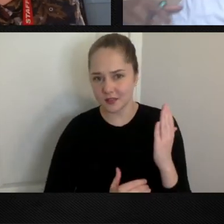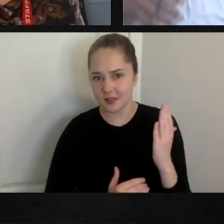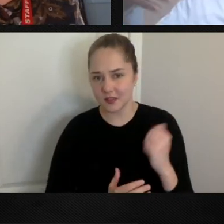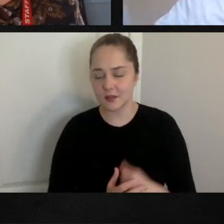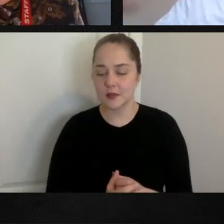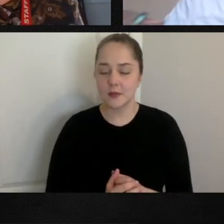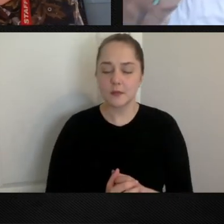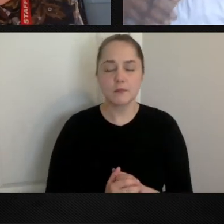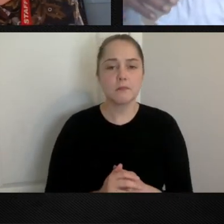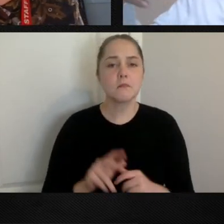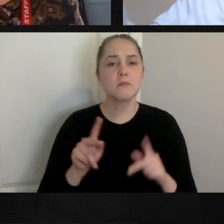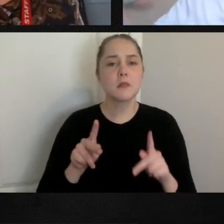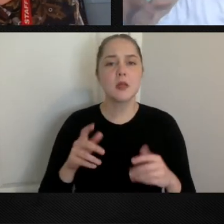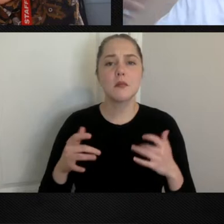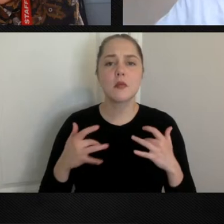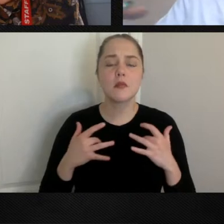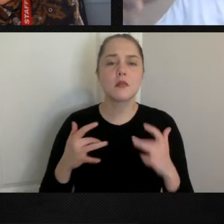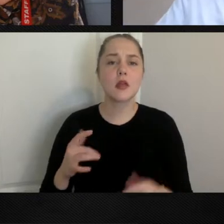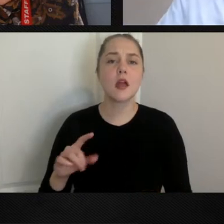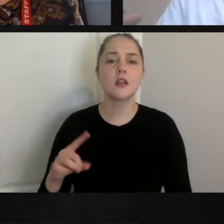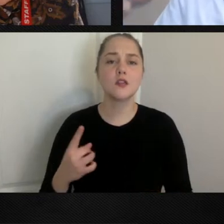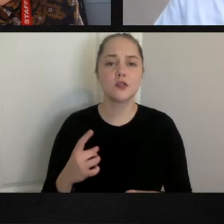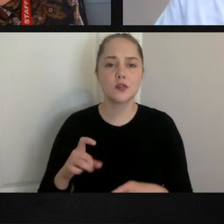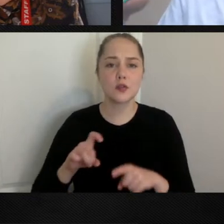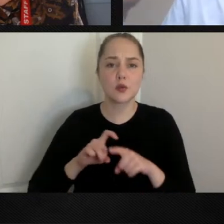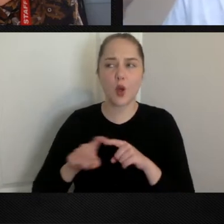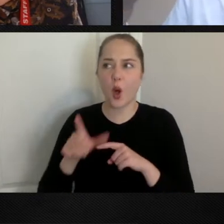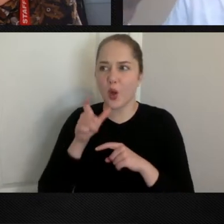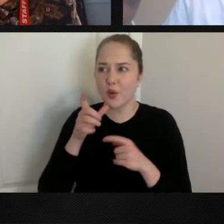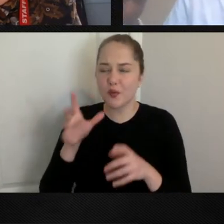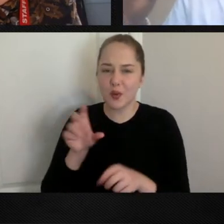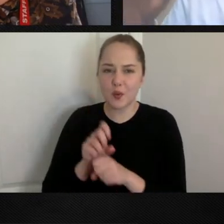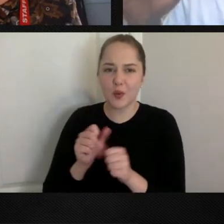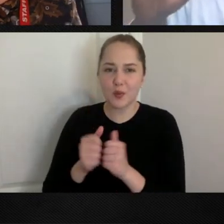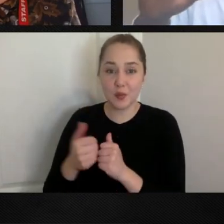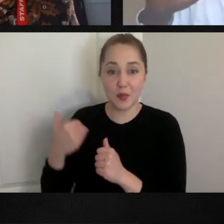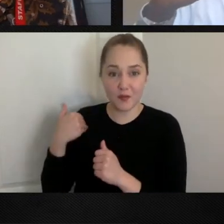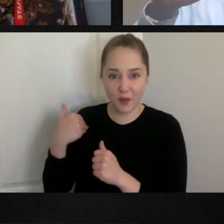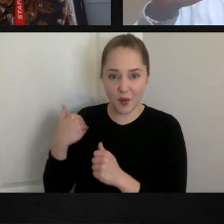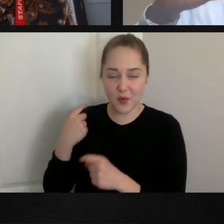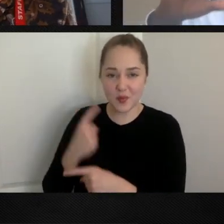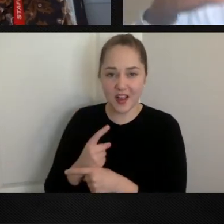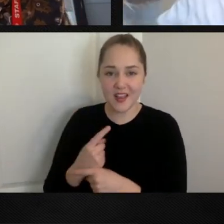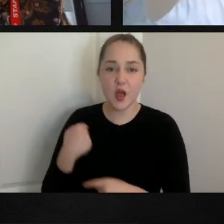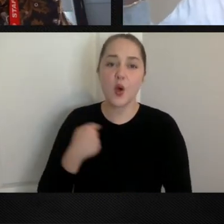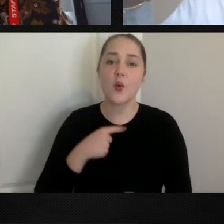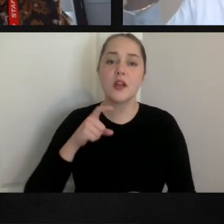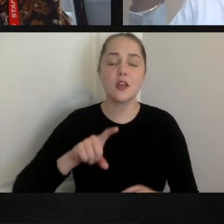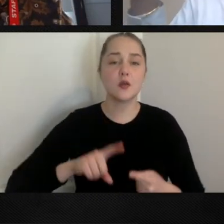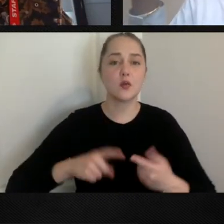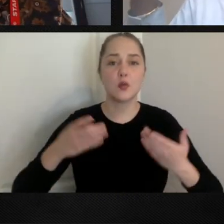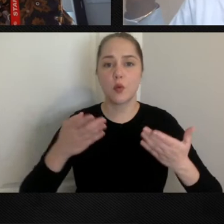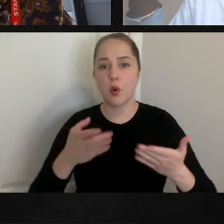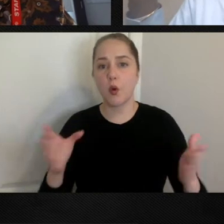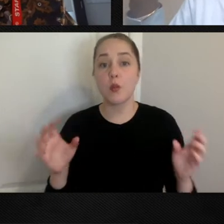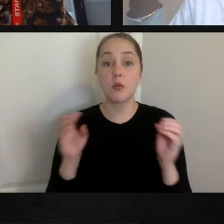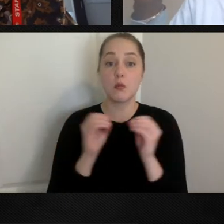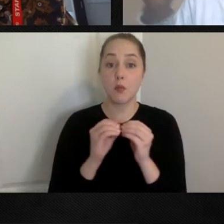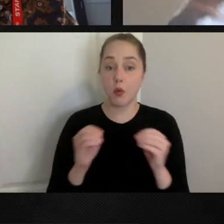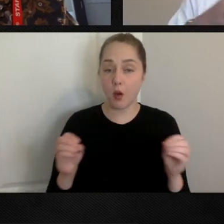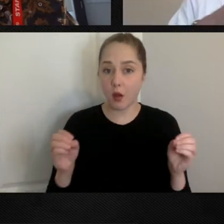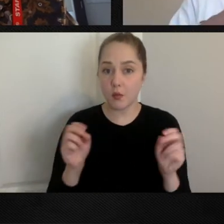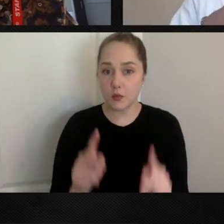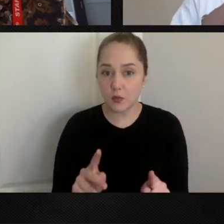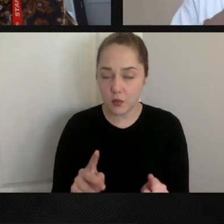people have a tendency of just calling who they've worked with in the past. We really need to open up more opportunities